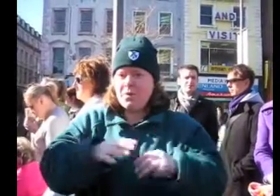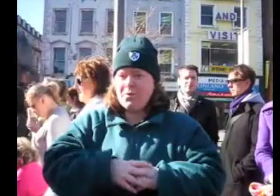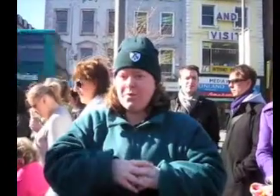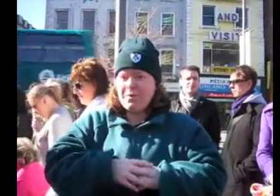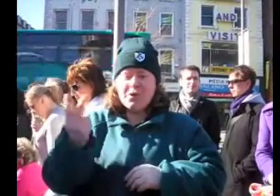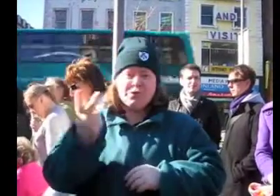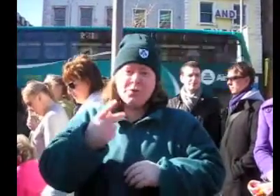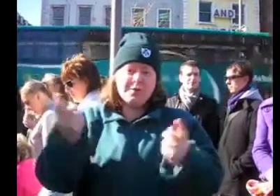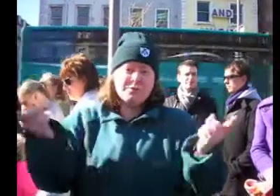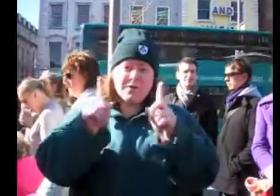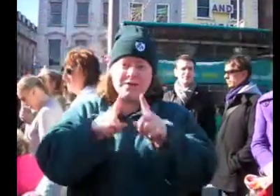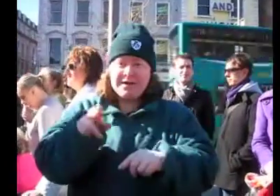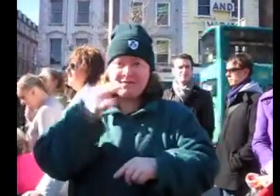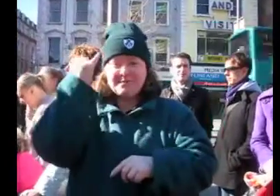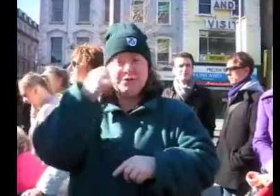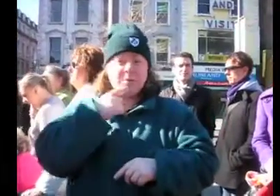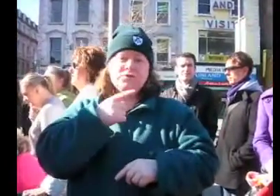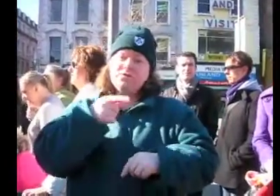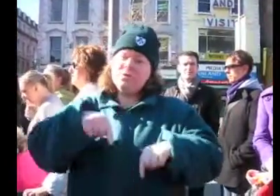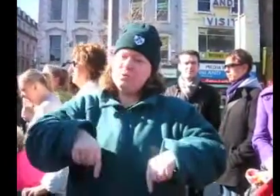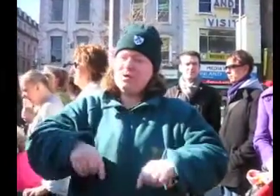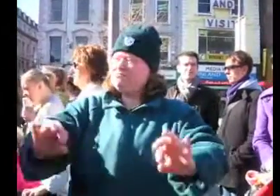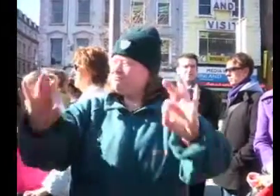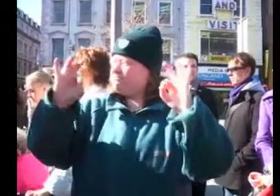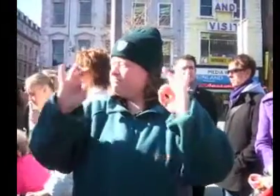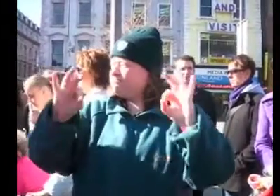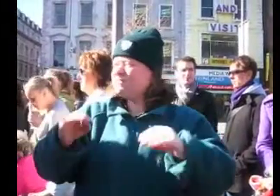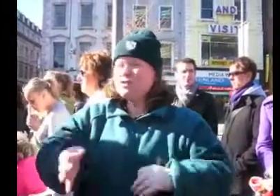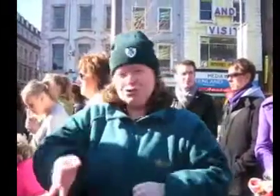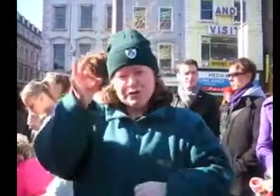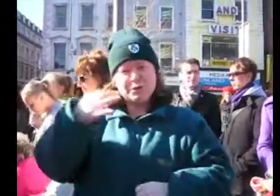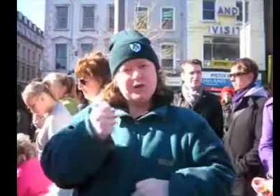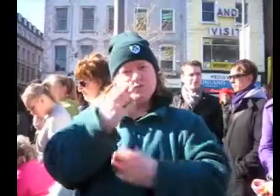I'llig button you down, break a dead old tree,